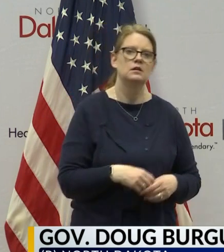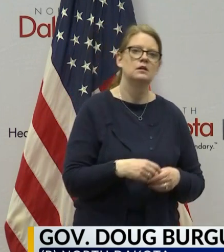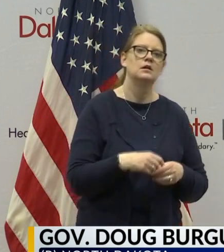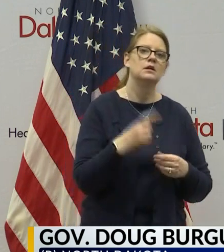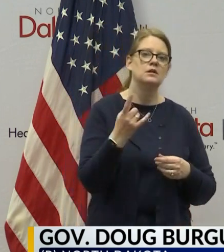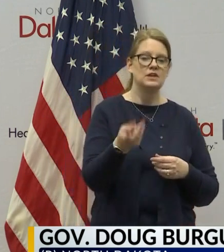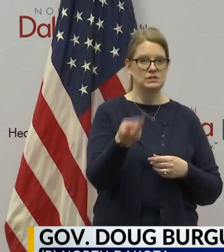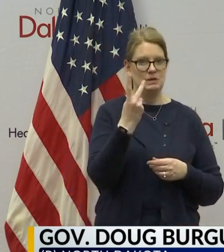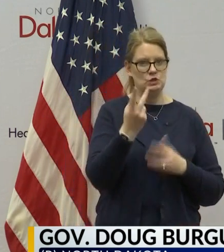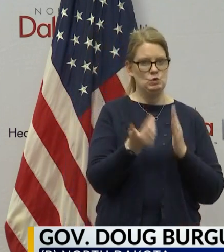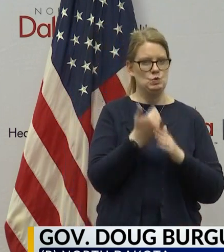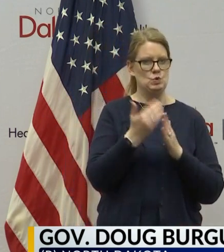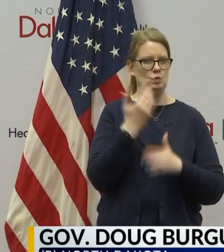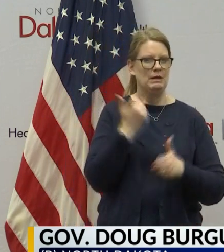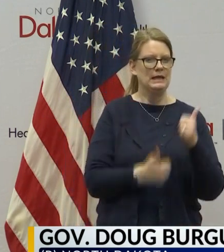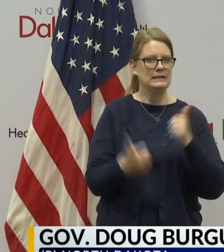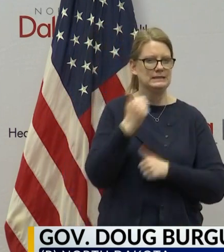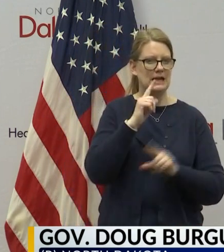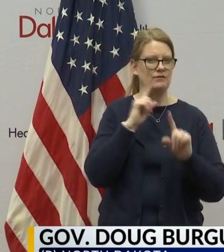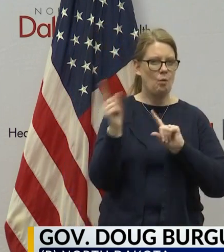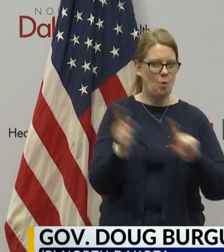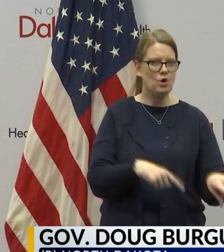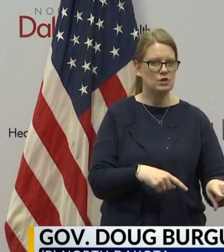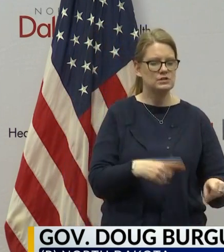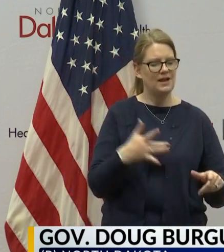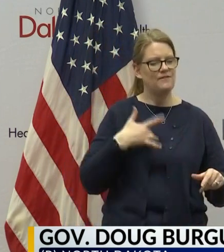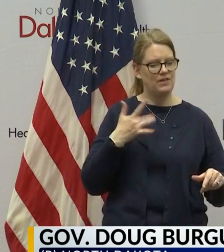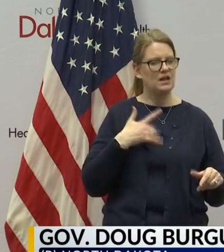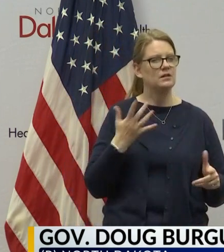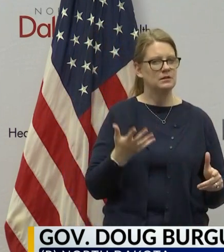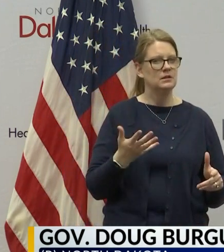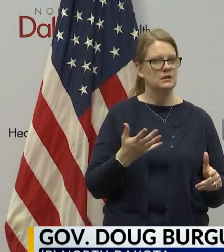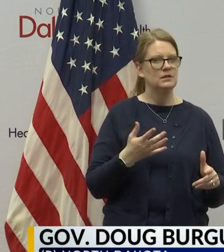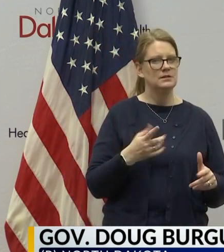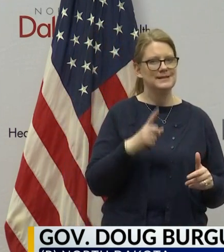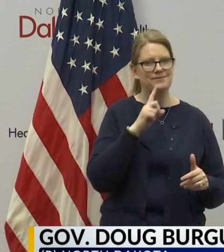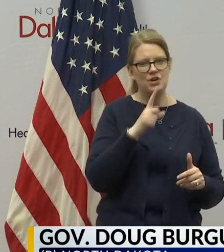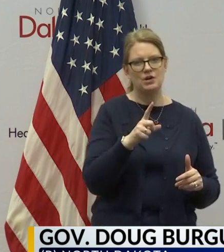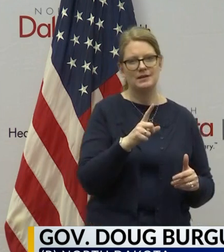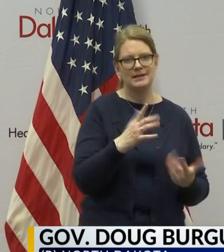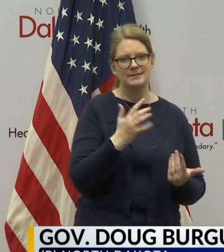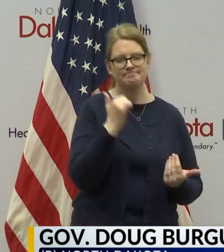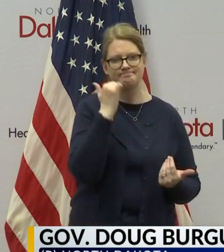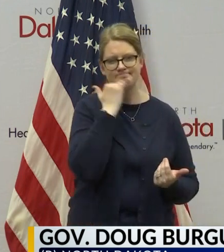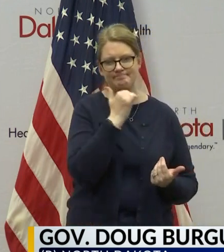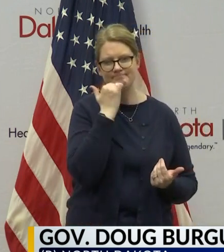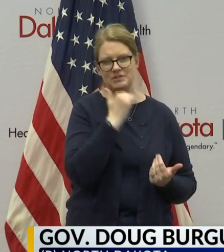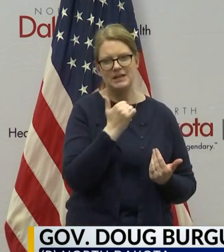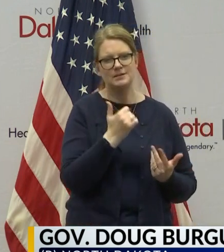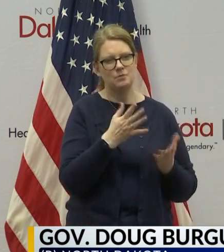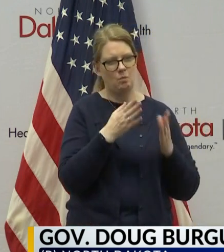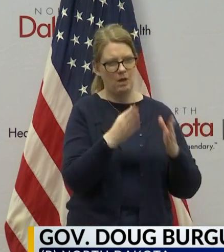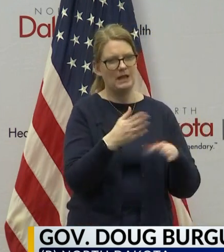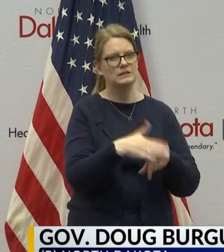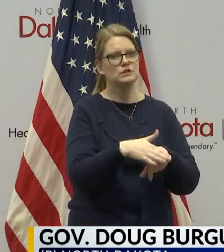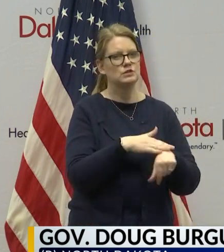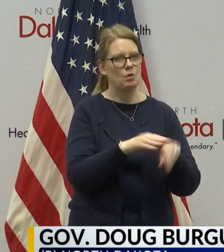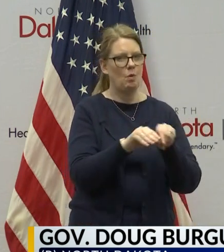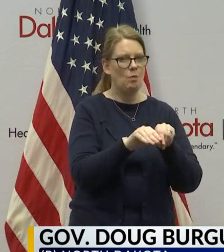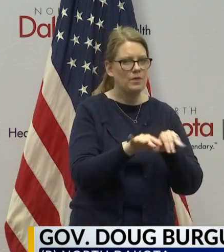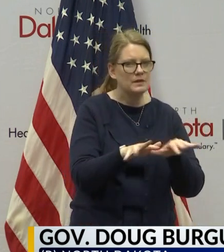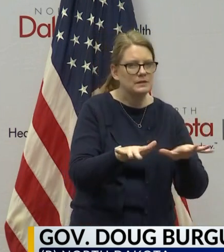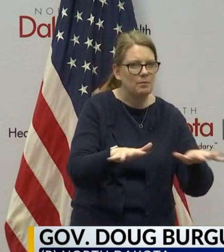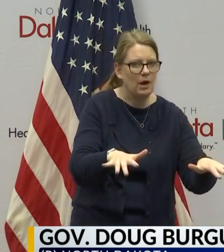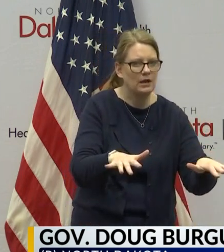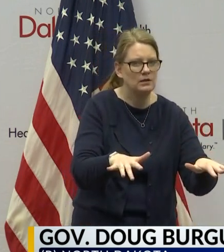orders you're going to hear about in a minute, put us on that path towards pragmatic steps to slow the spread